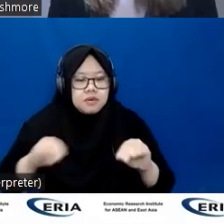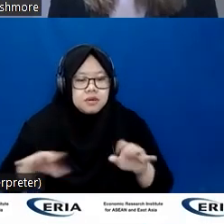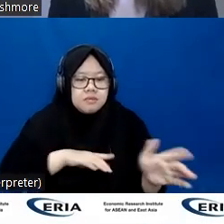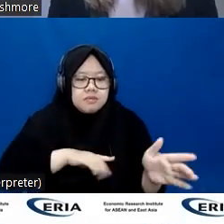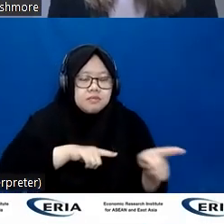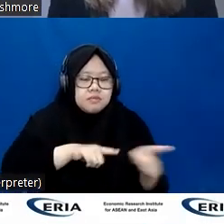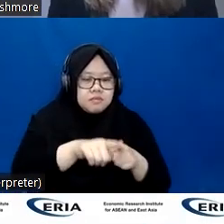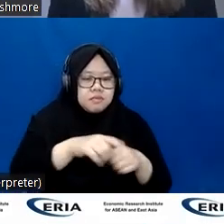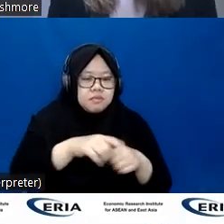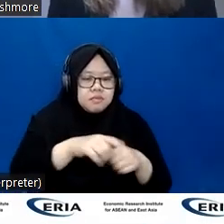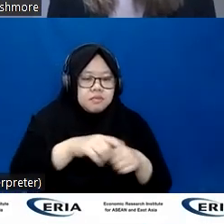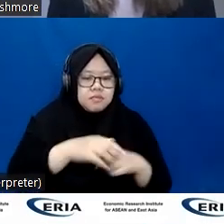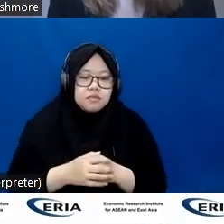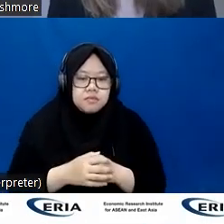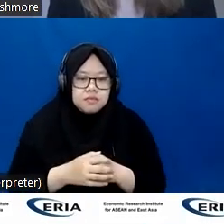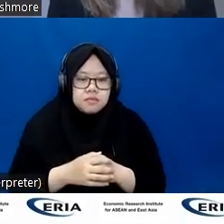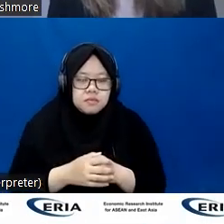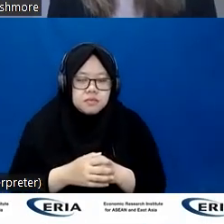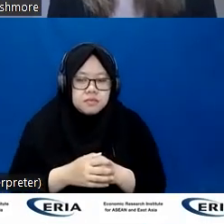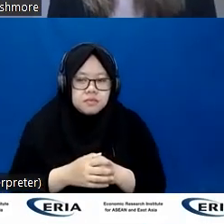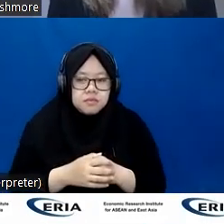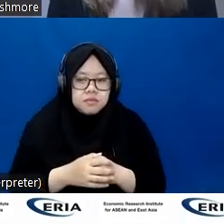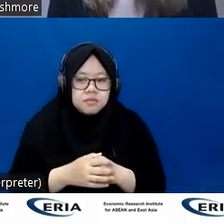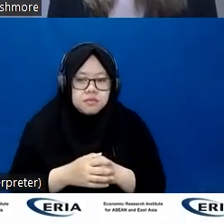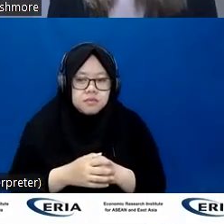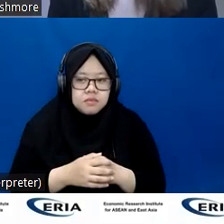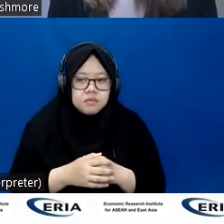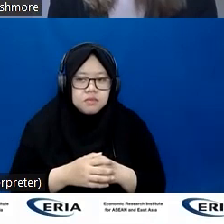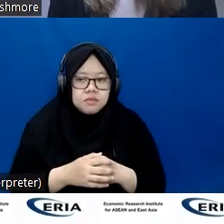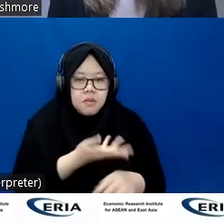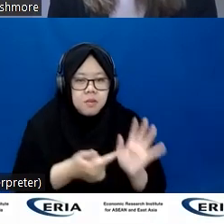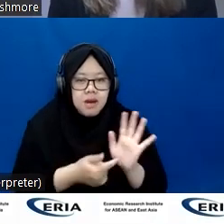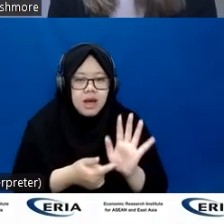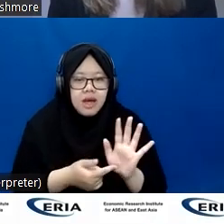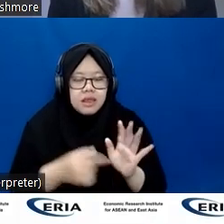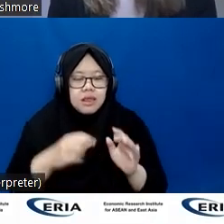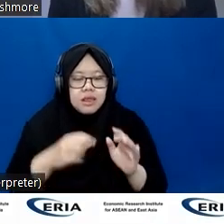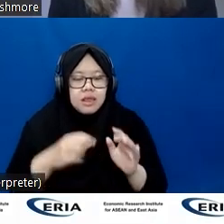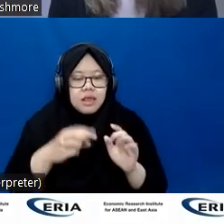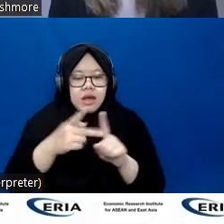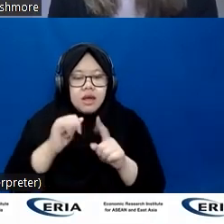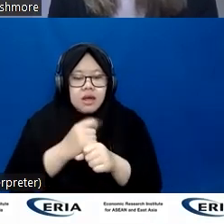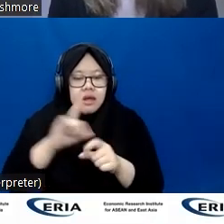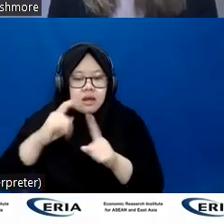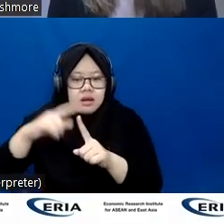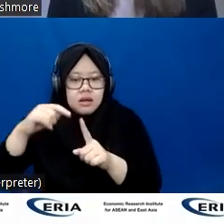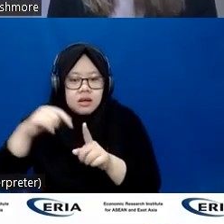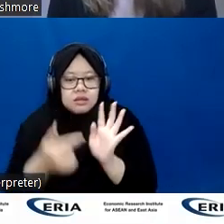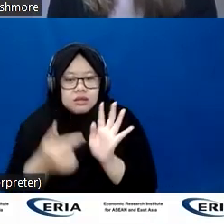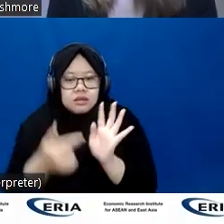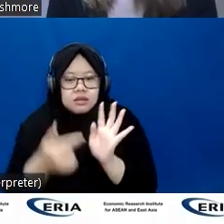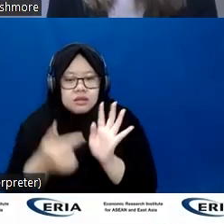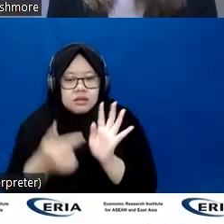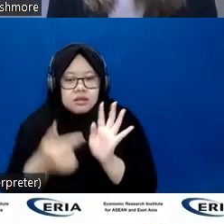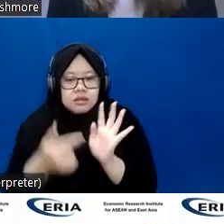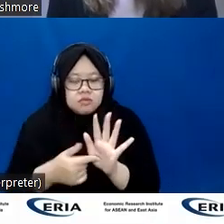put that in place. We also wanted to highlight a Japanese robotics company which has launched a robot cafe